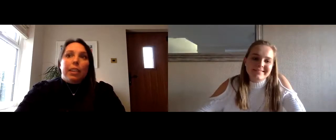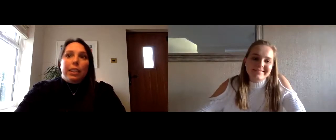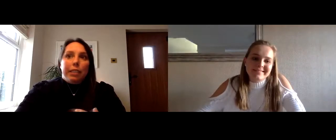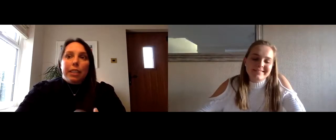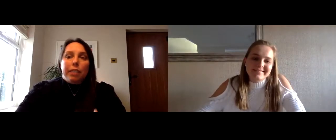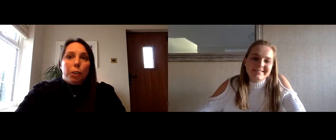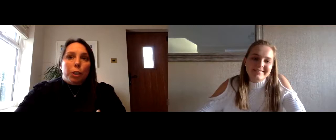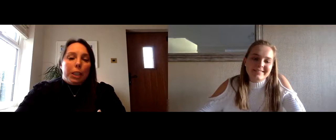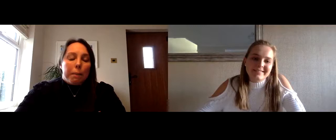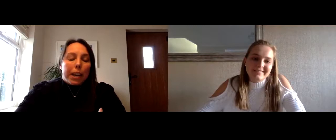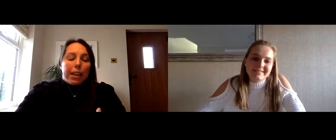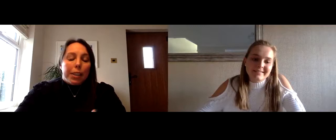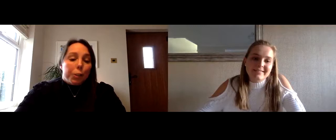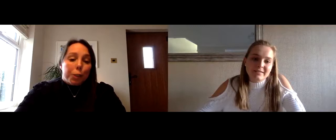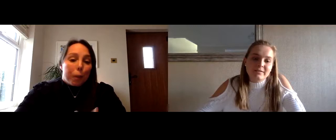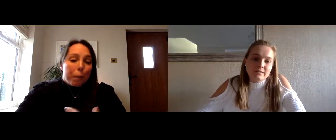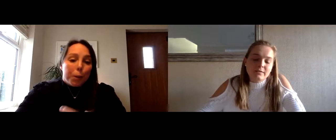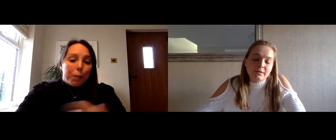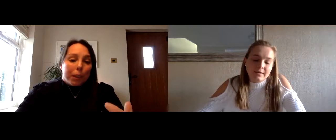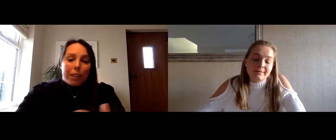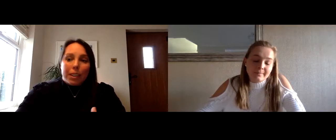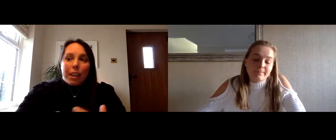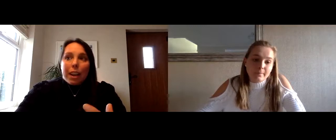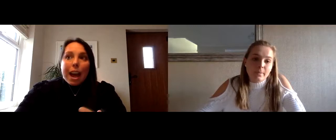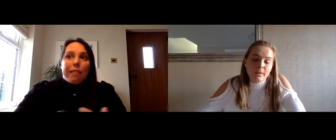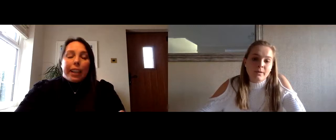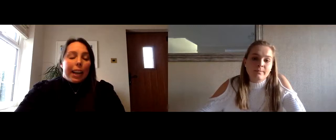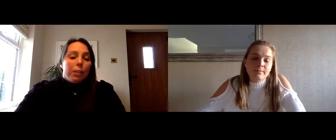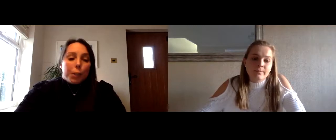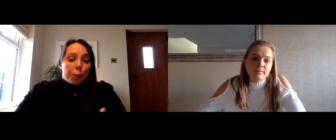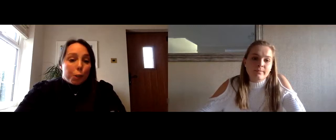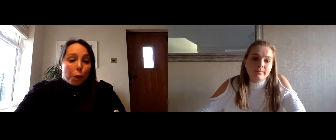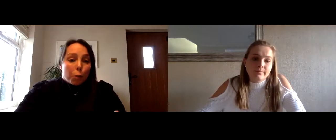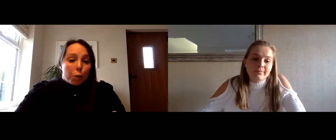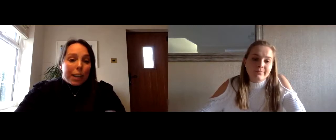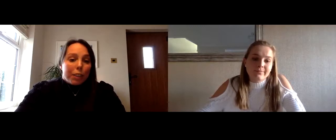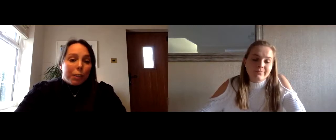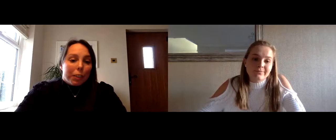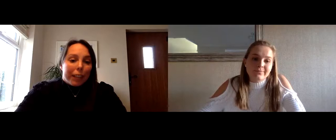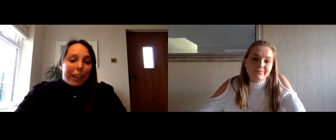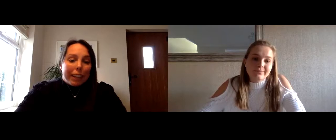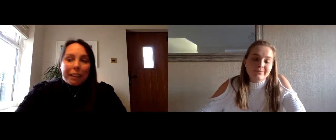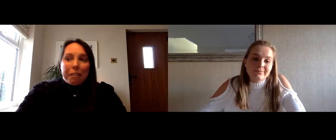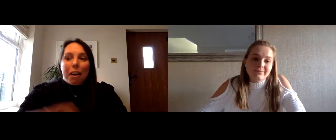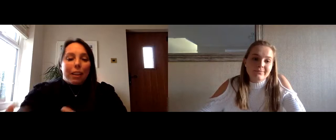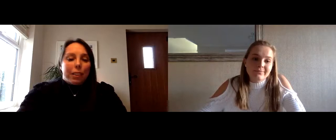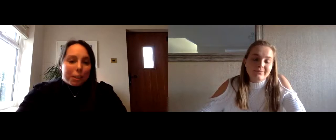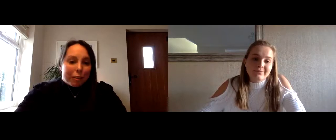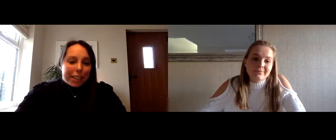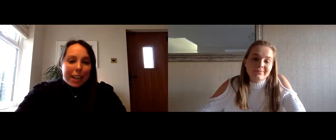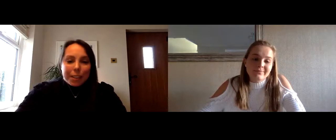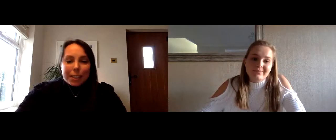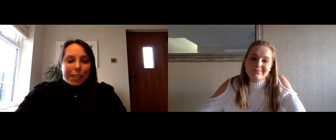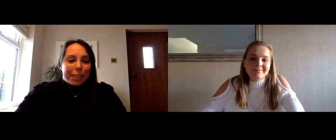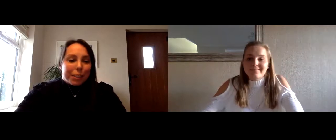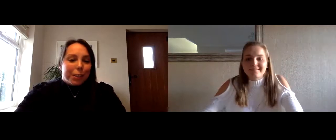physical activity for children at the minute is just so important because everything else is just so strange for them they're they're not allowed to go to